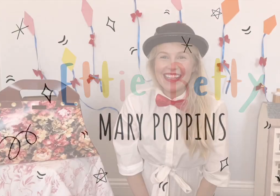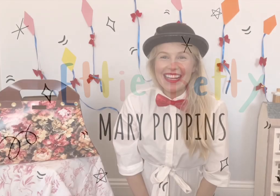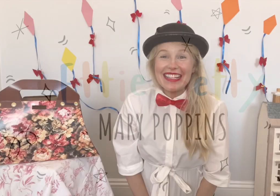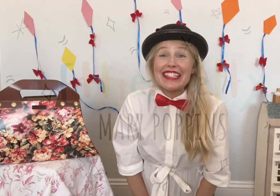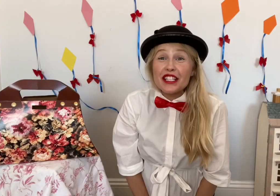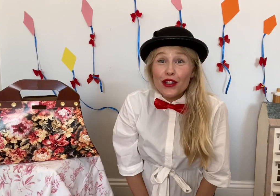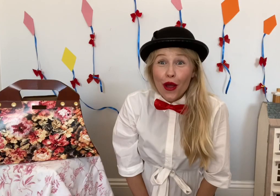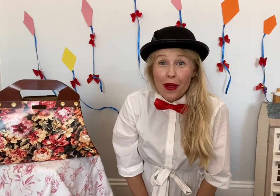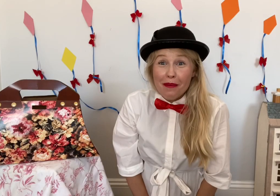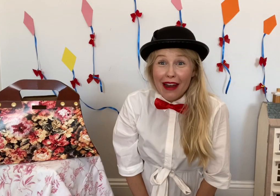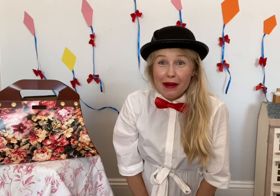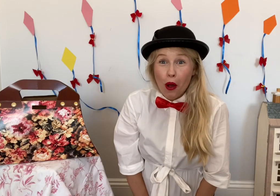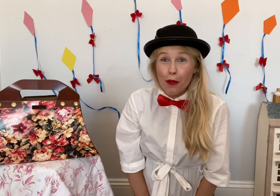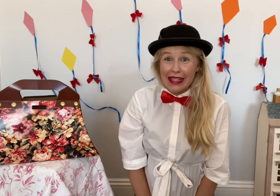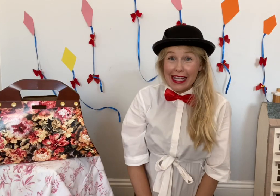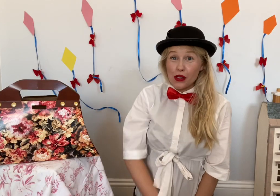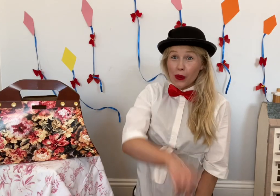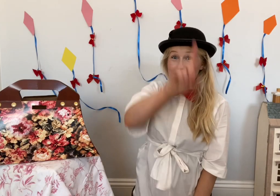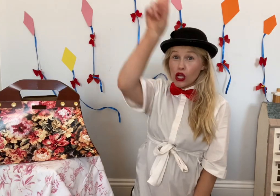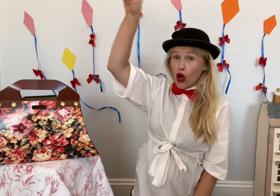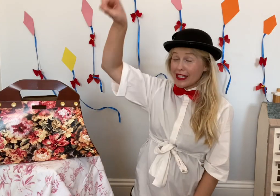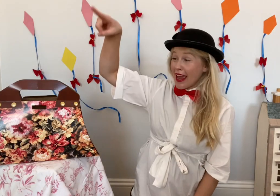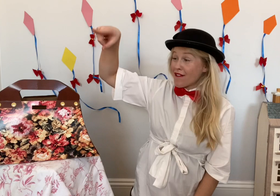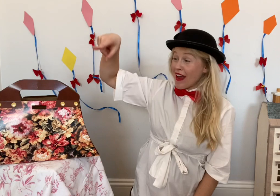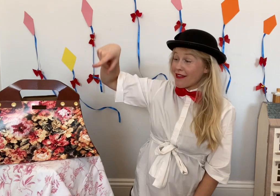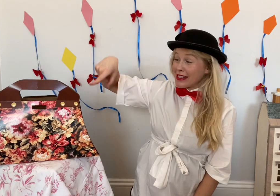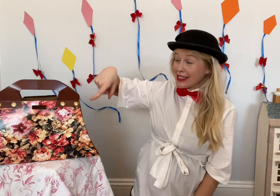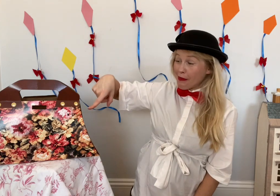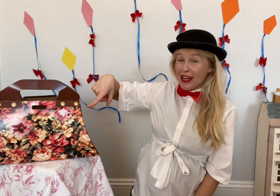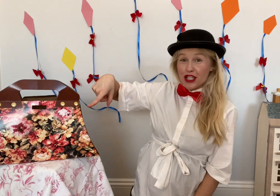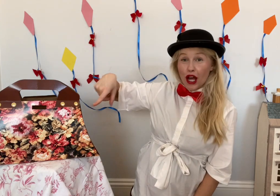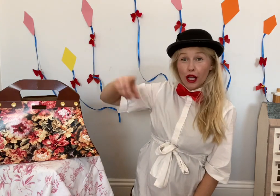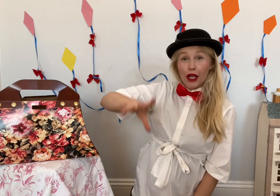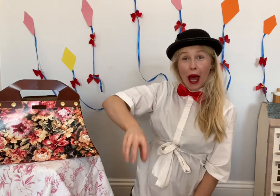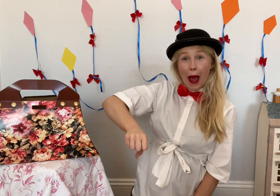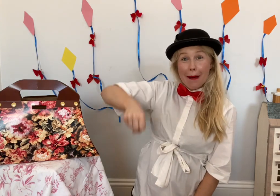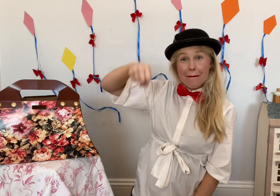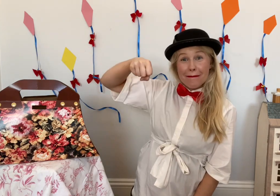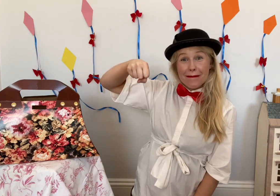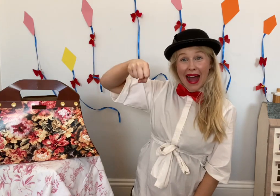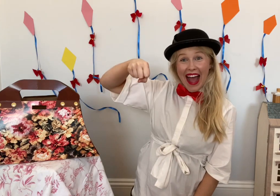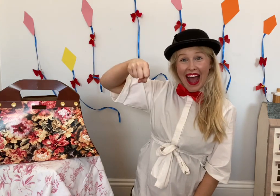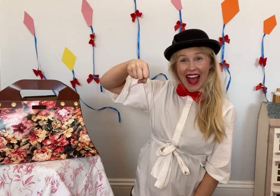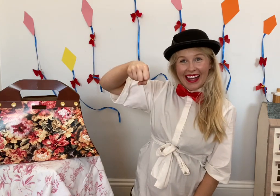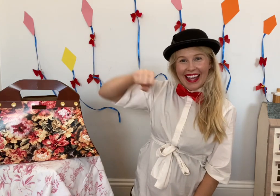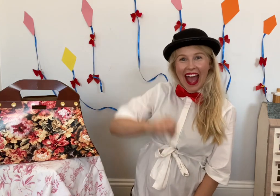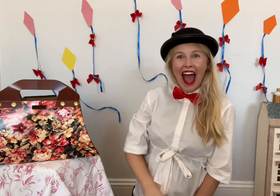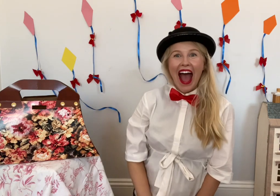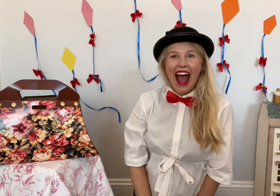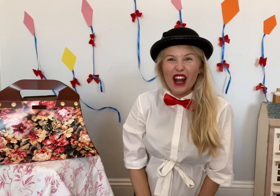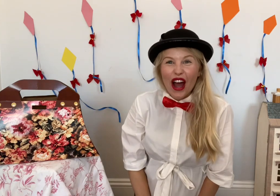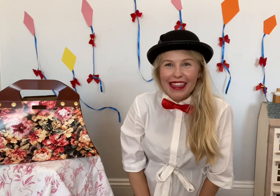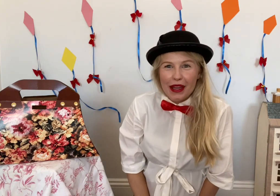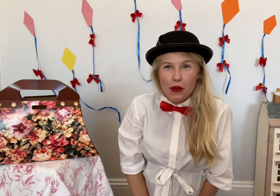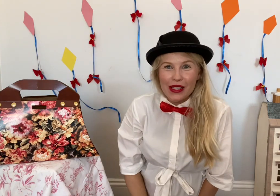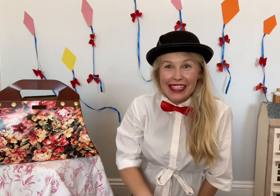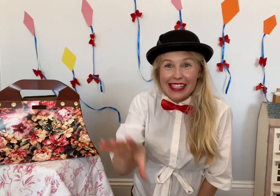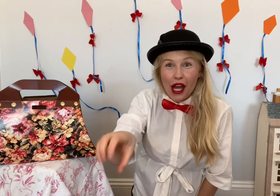Did you know that Mary Poppins has always got a very special bag and I think what's inside